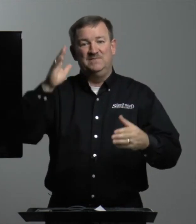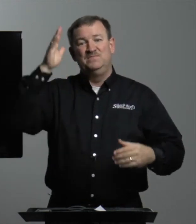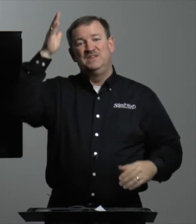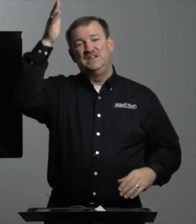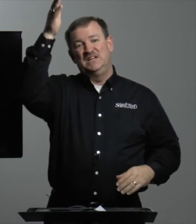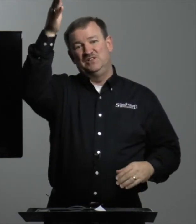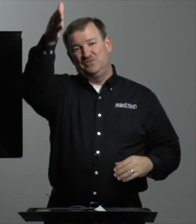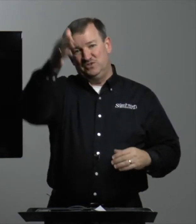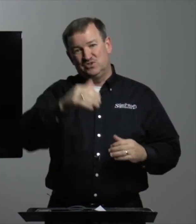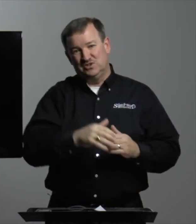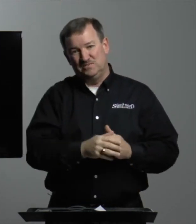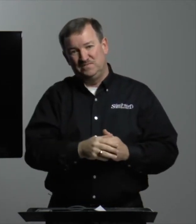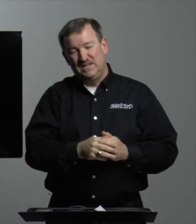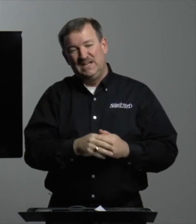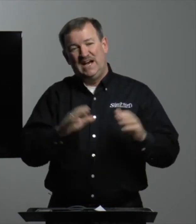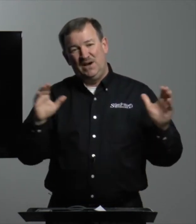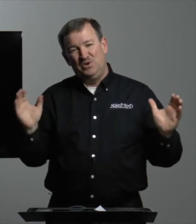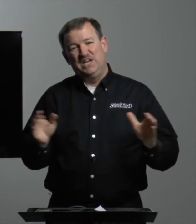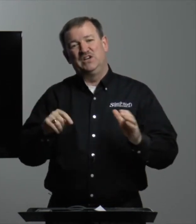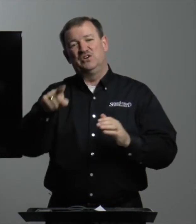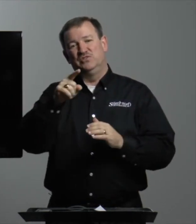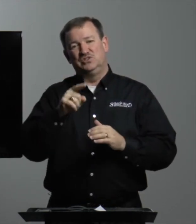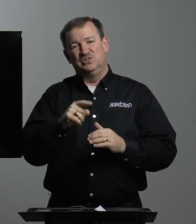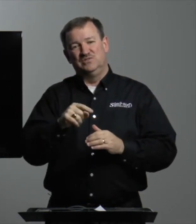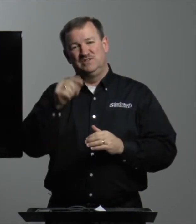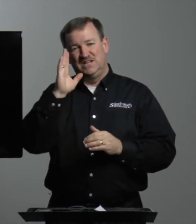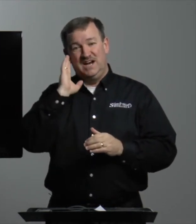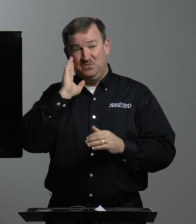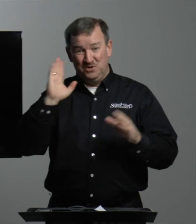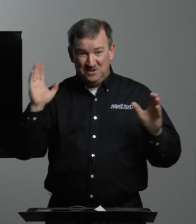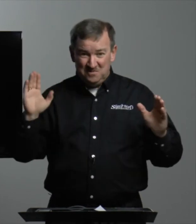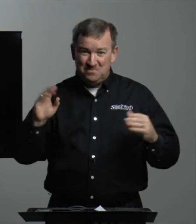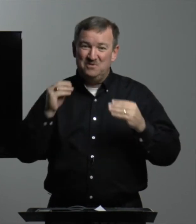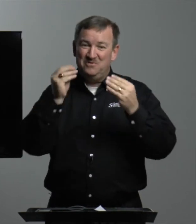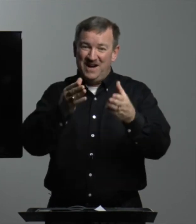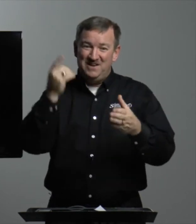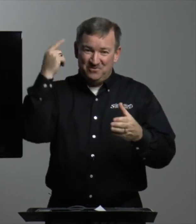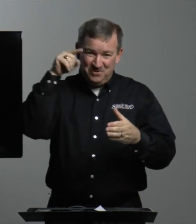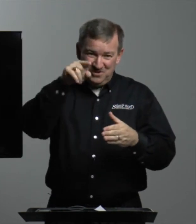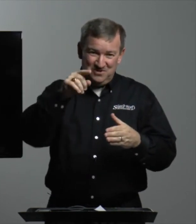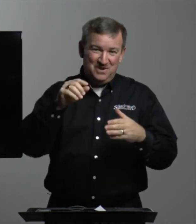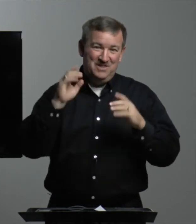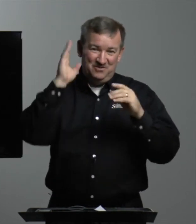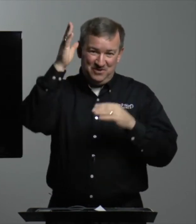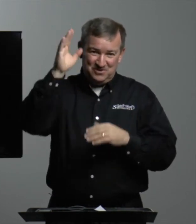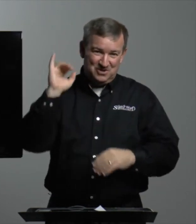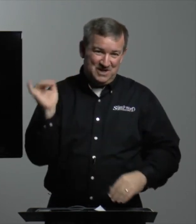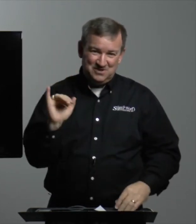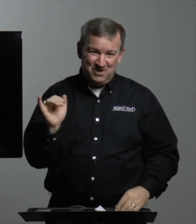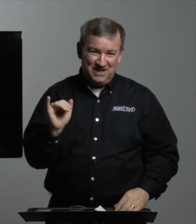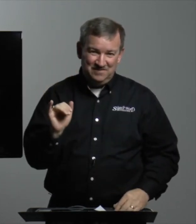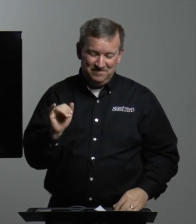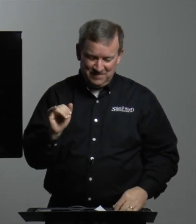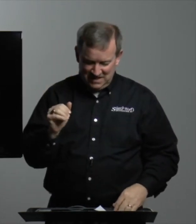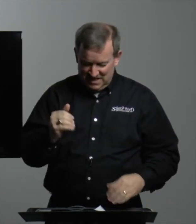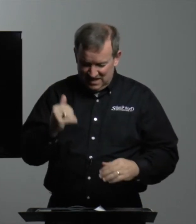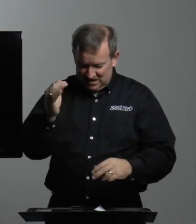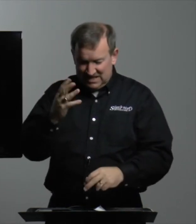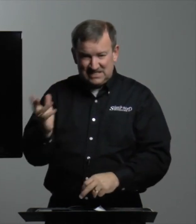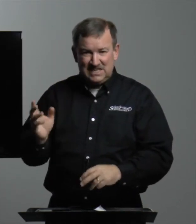in the future. I want to encourage you, God will provide for you in the future as well. The next